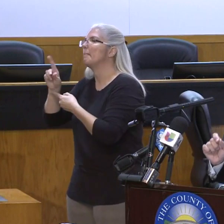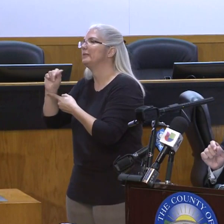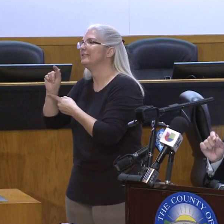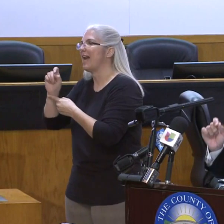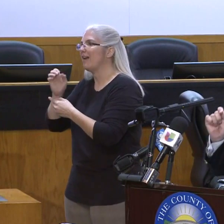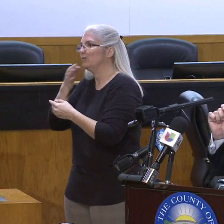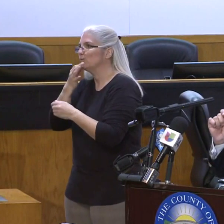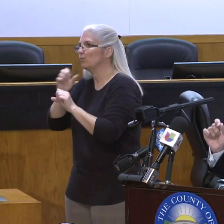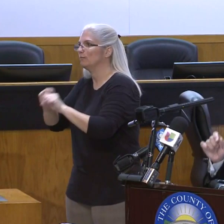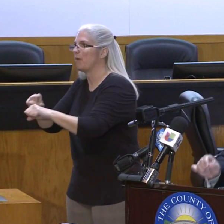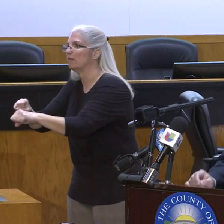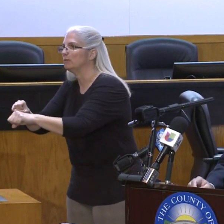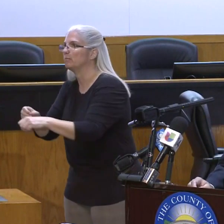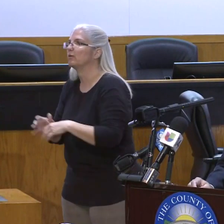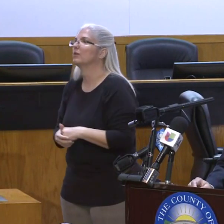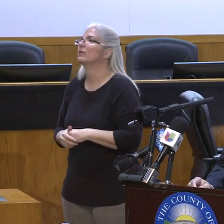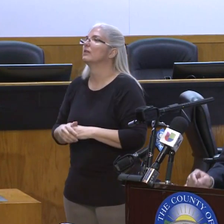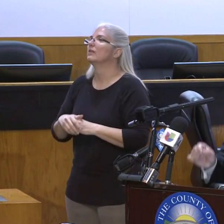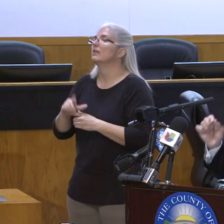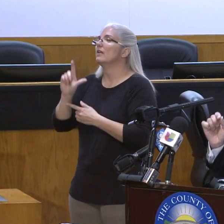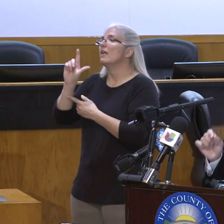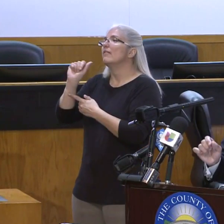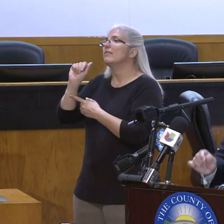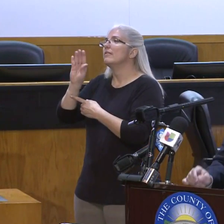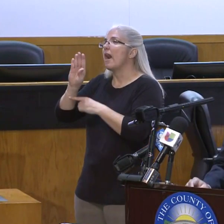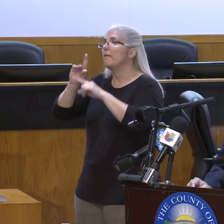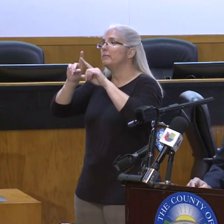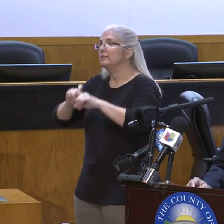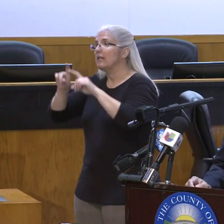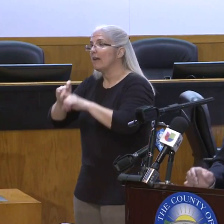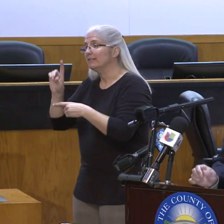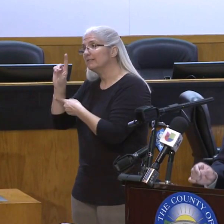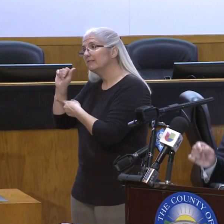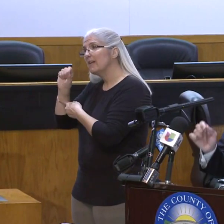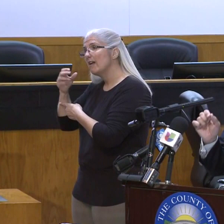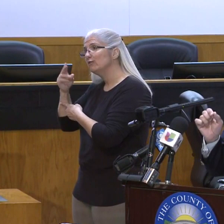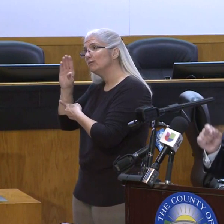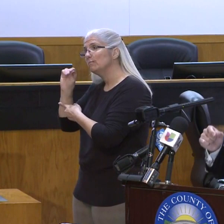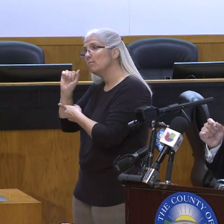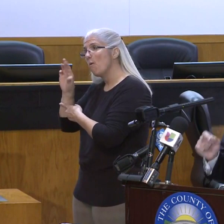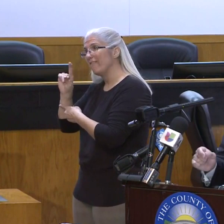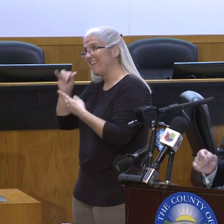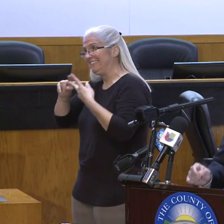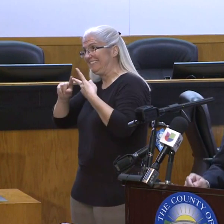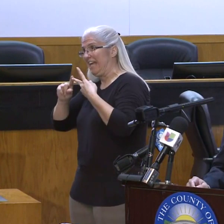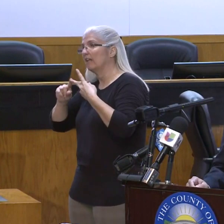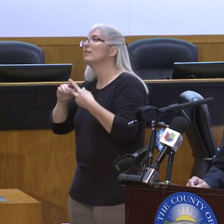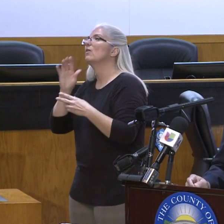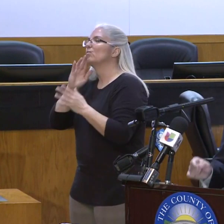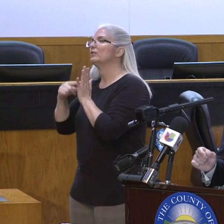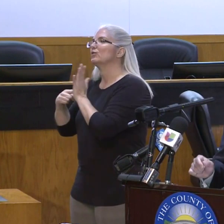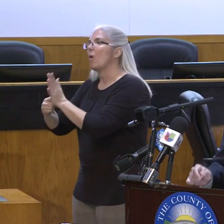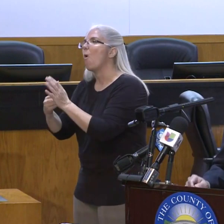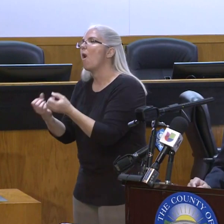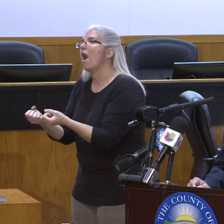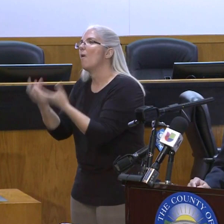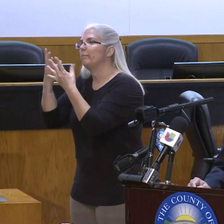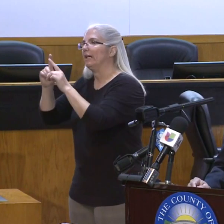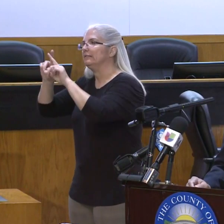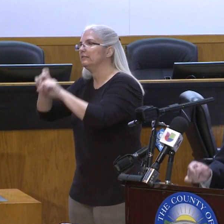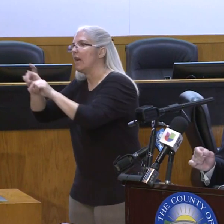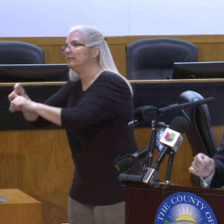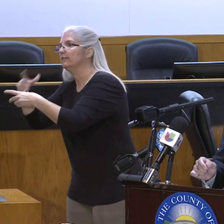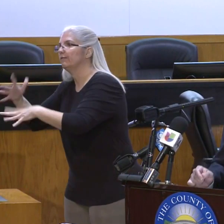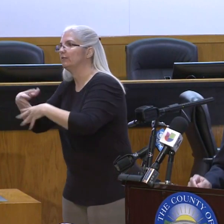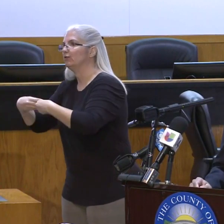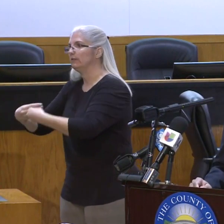lab testing dashboard, that dashboard shows the total and daily testing volume for COVID-19